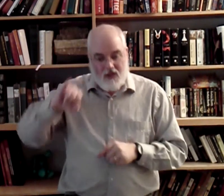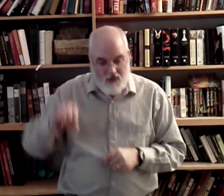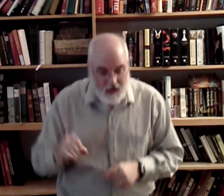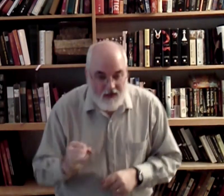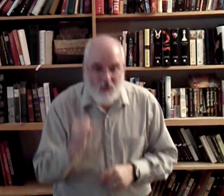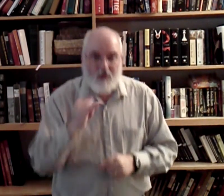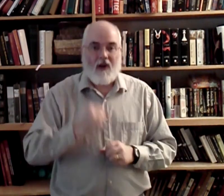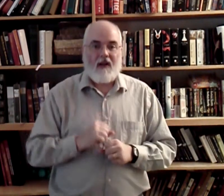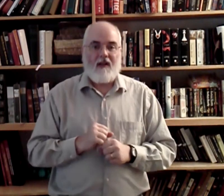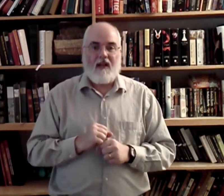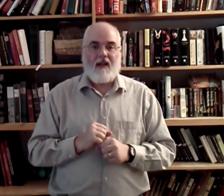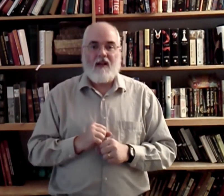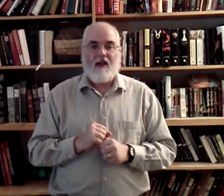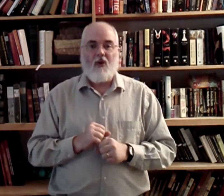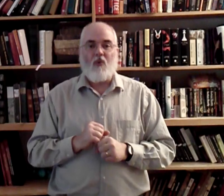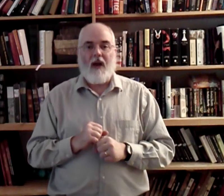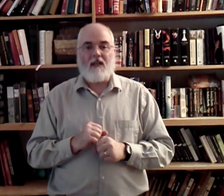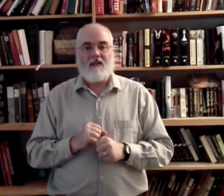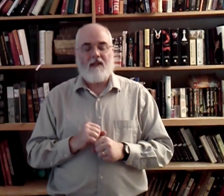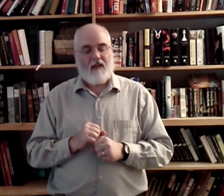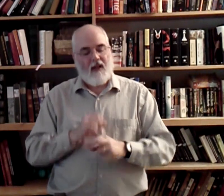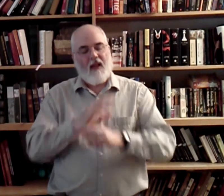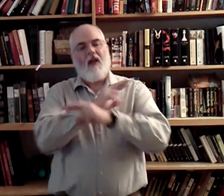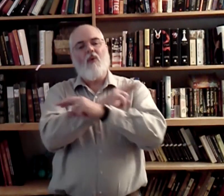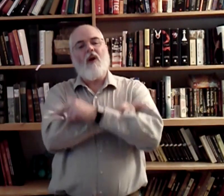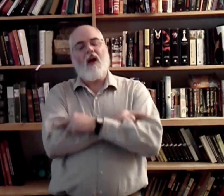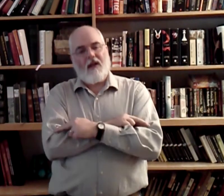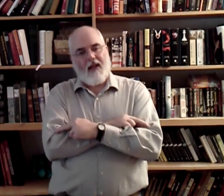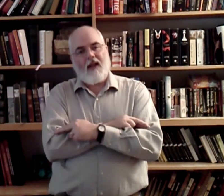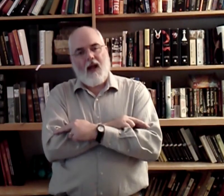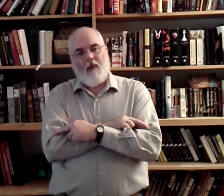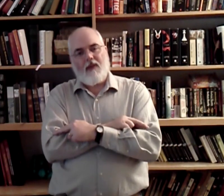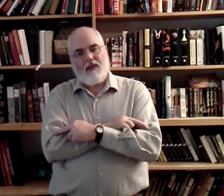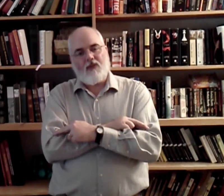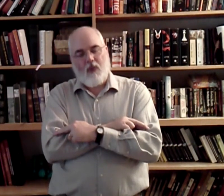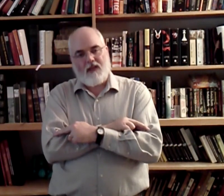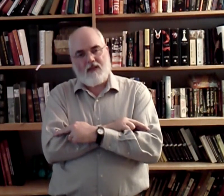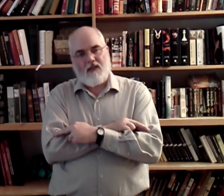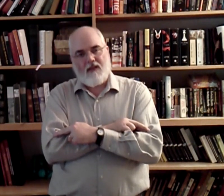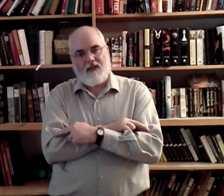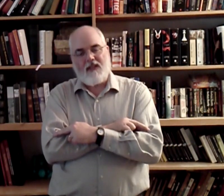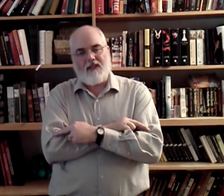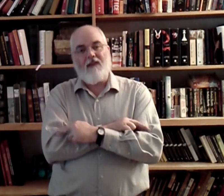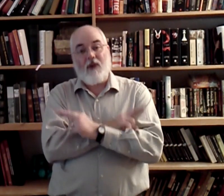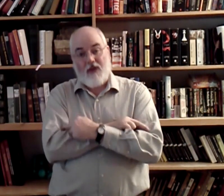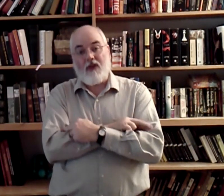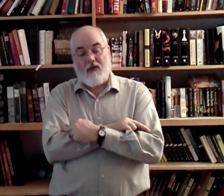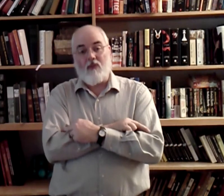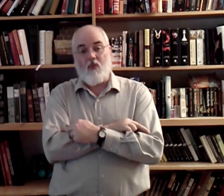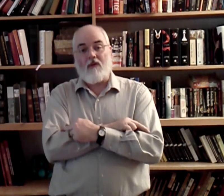Just. We already did. Rest. We're not going to take a nap. This is rest. This is the sign for actually the word